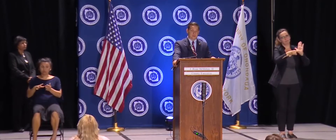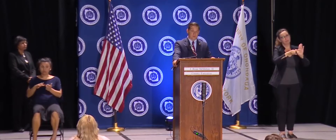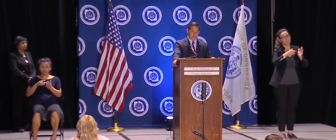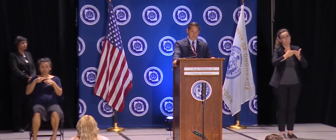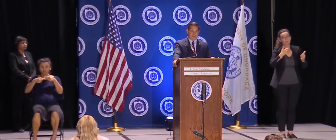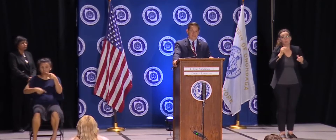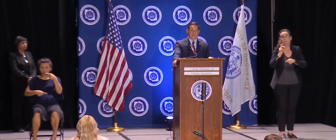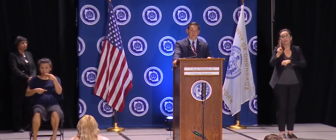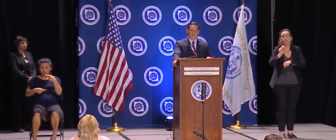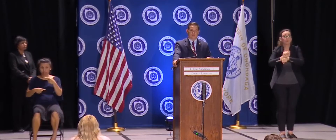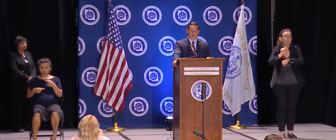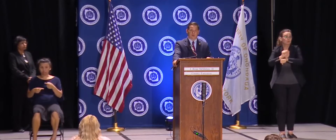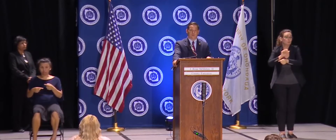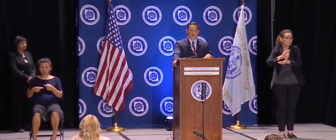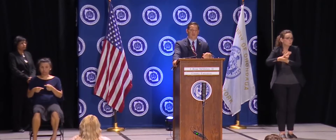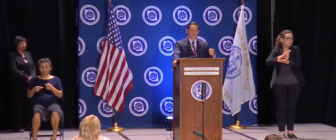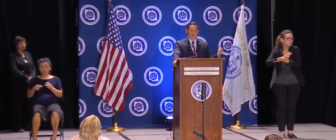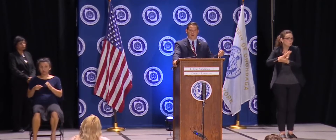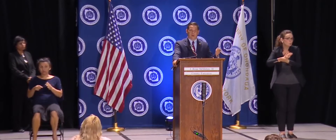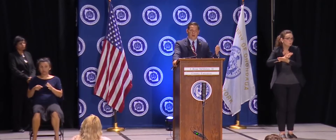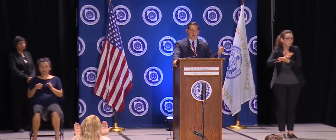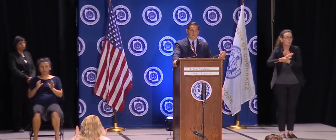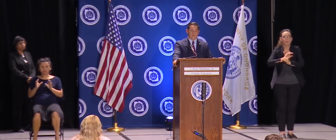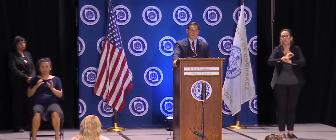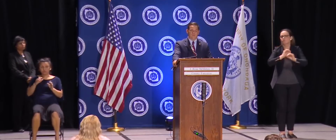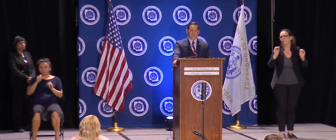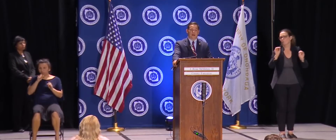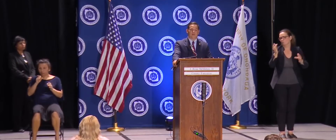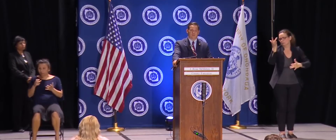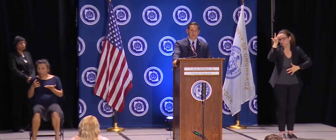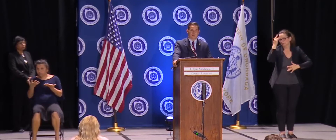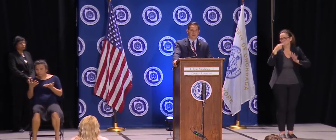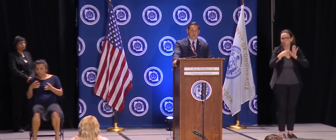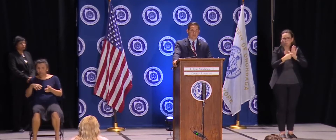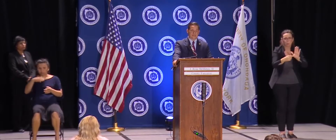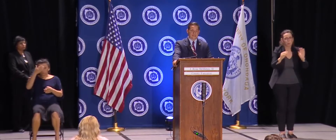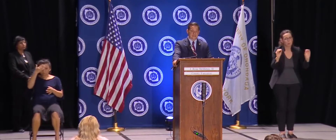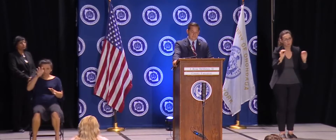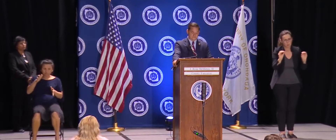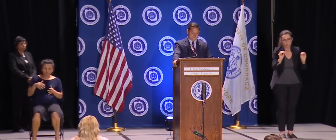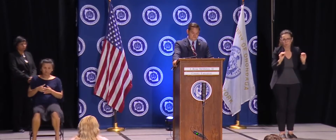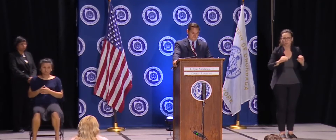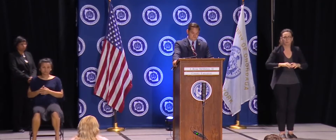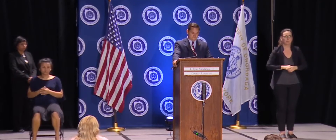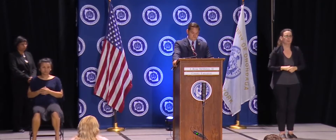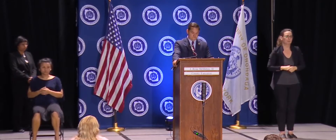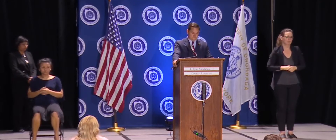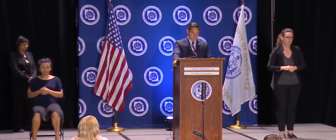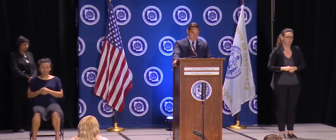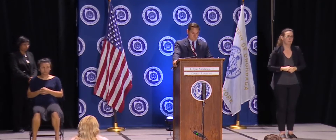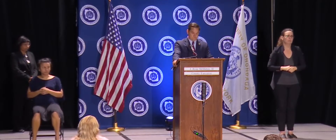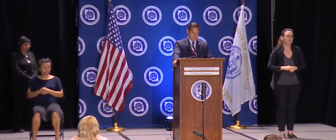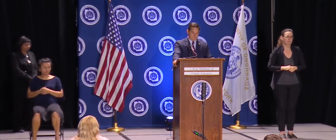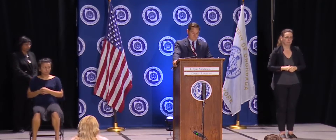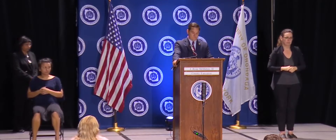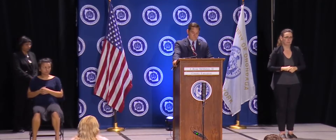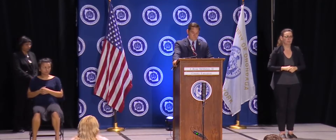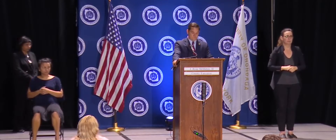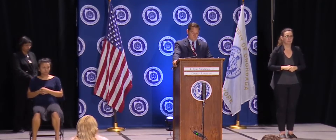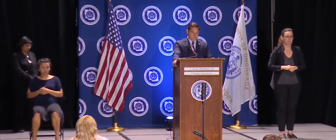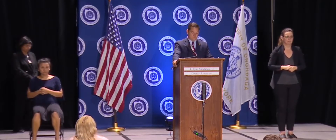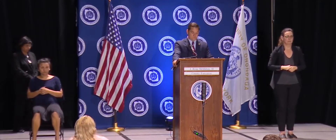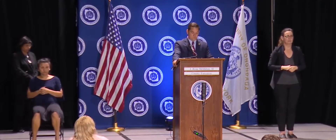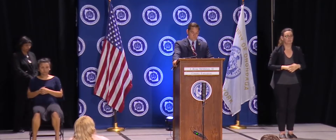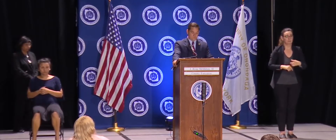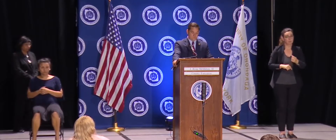and you're then symptom-free of whatever led everybody to make you get a test. But they're still free to go to their own pediatrician, which